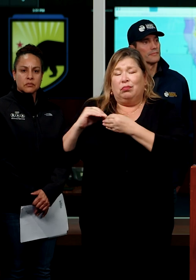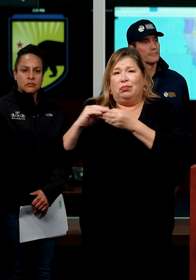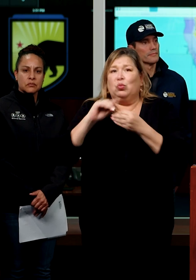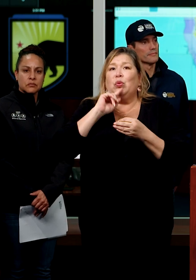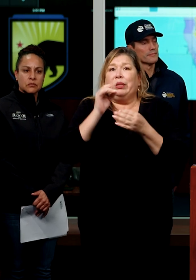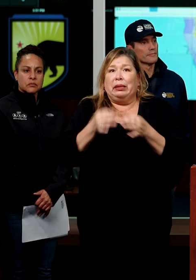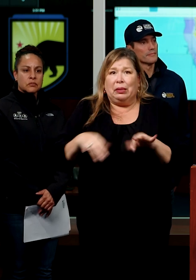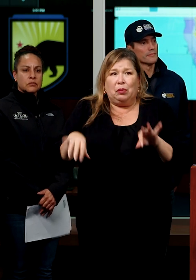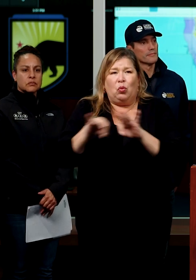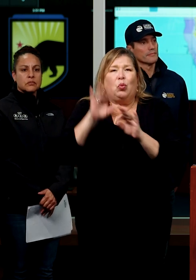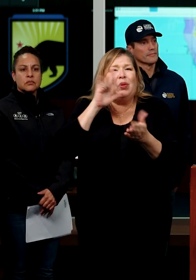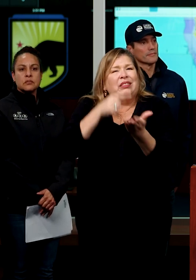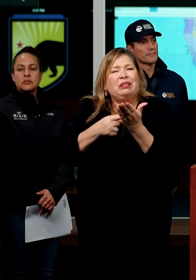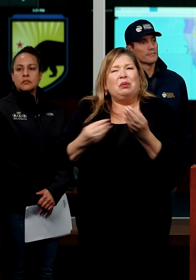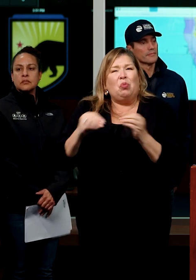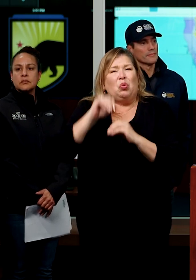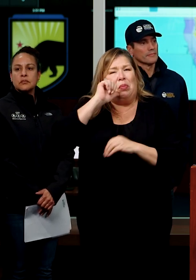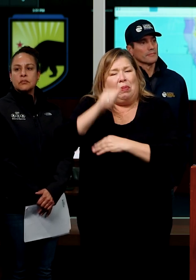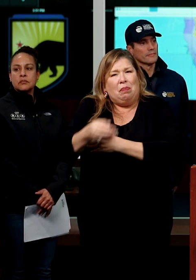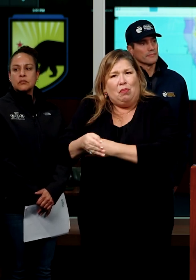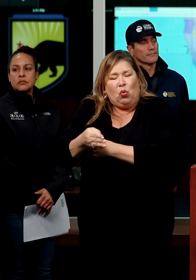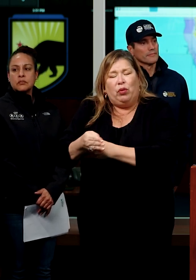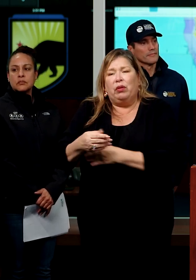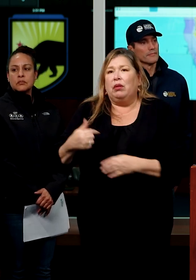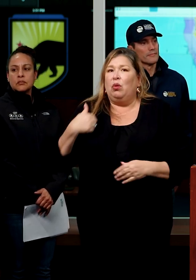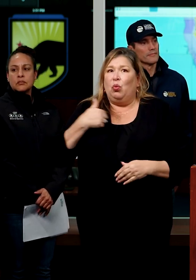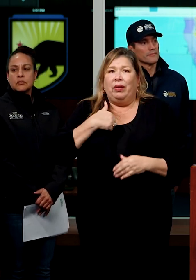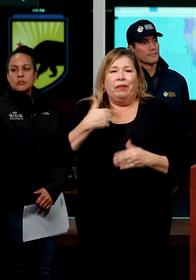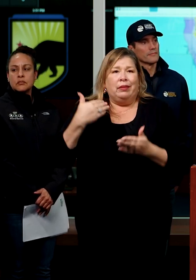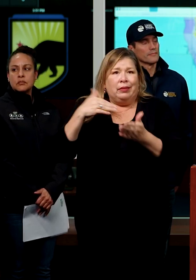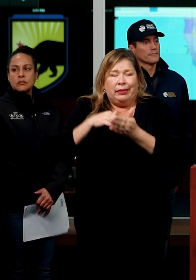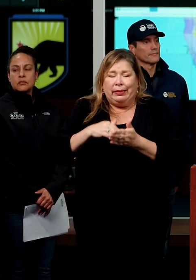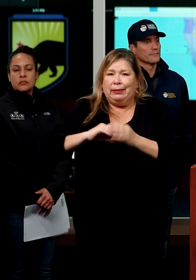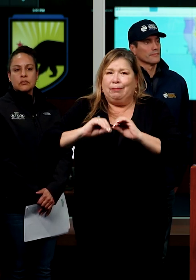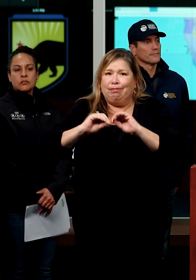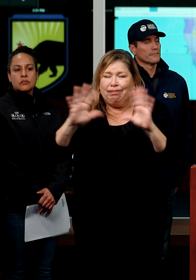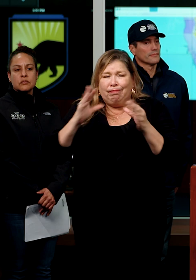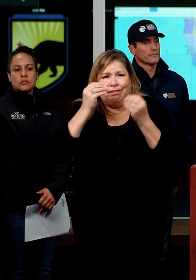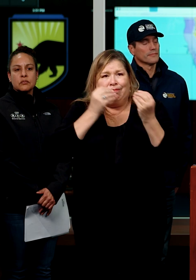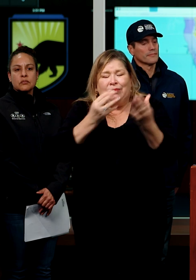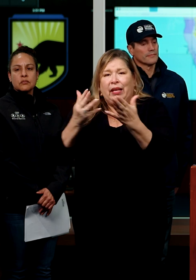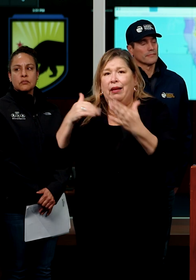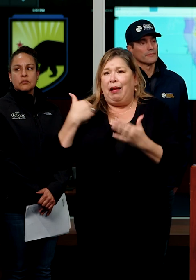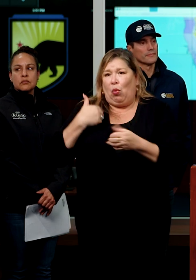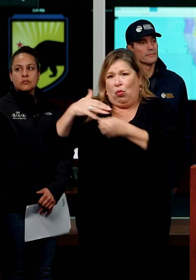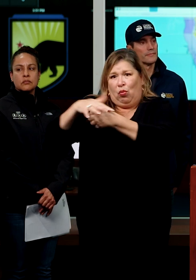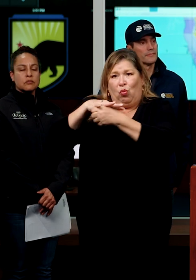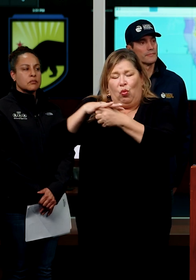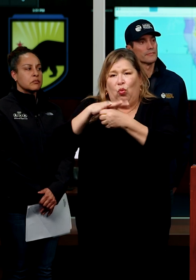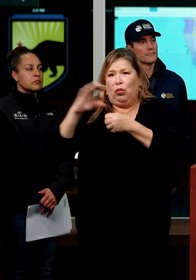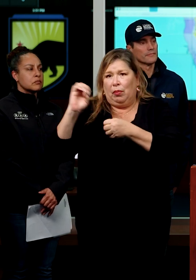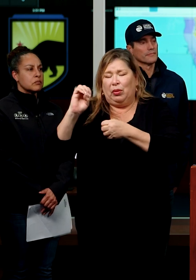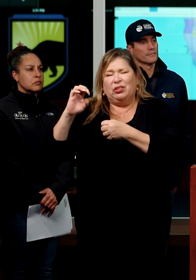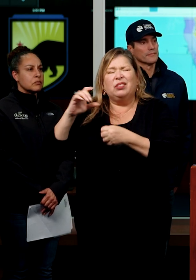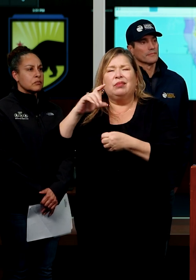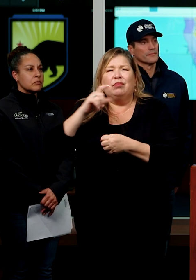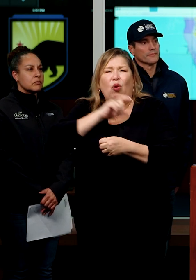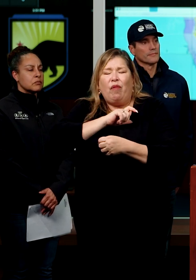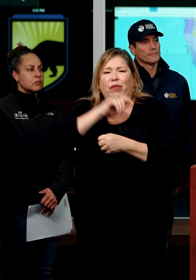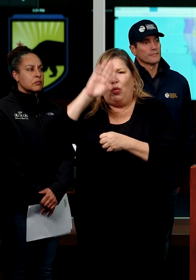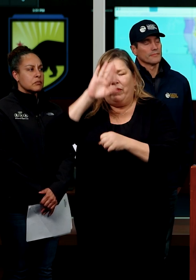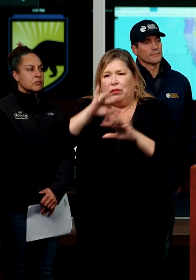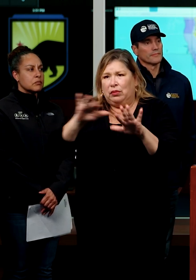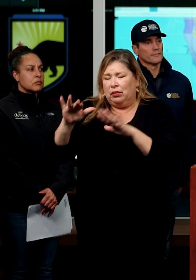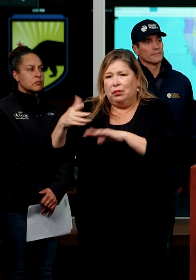we'll be talking a lot more about that tomorrow morning. And we've been crystal clear with our local emergency officers, uh, of the importance of doing